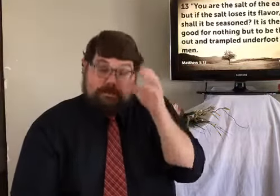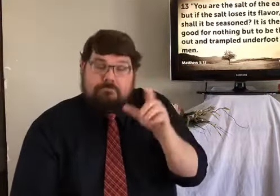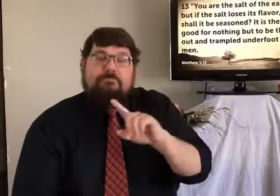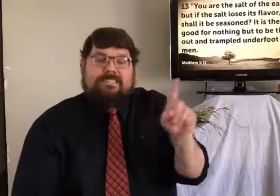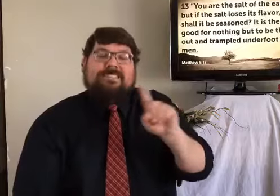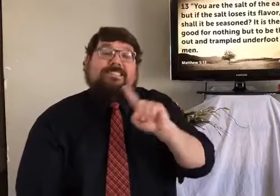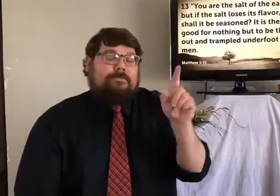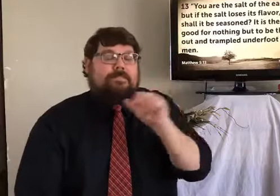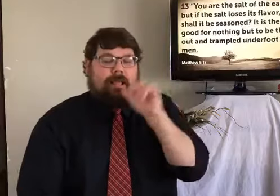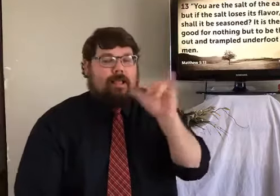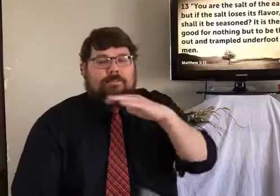kind of salt, right?